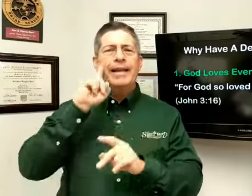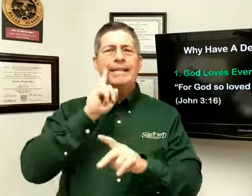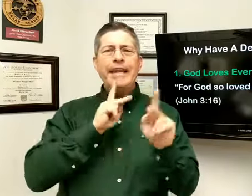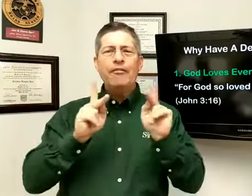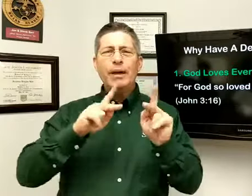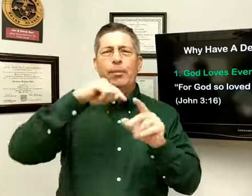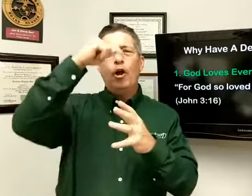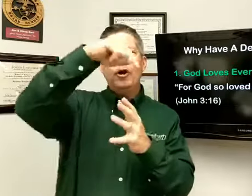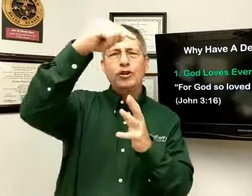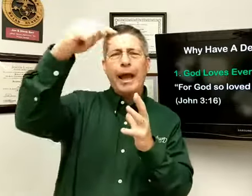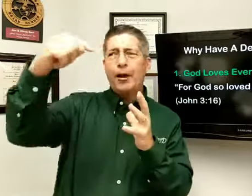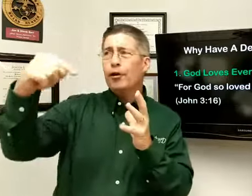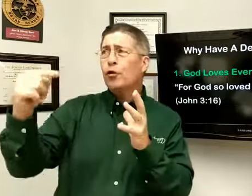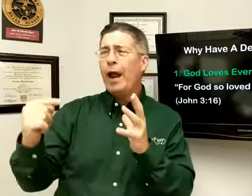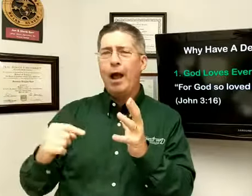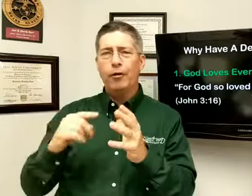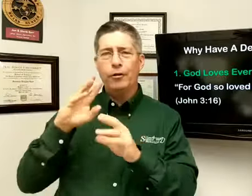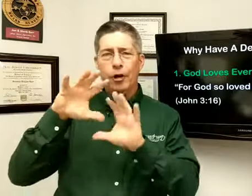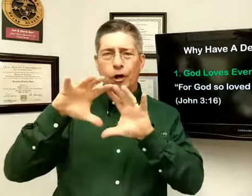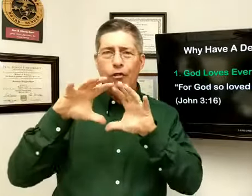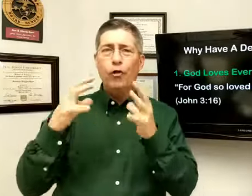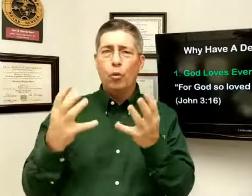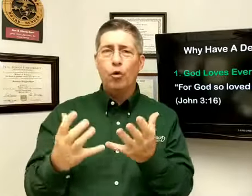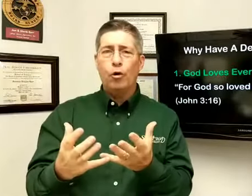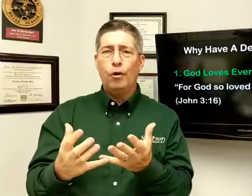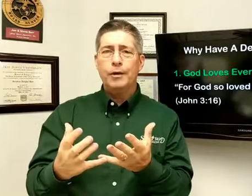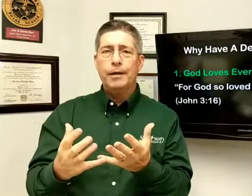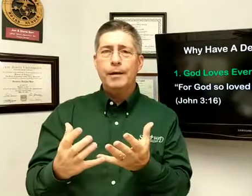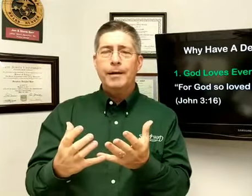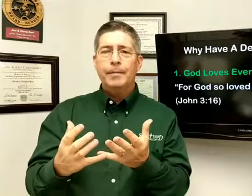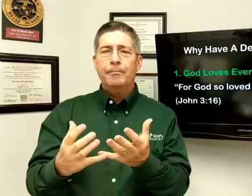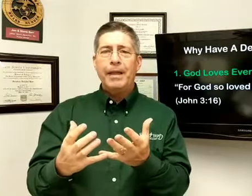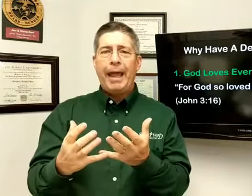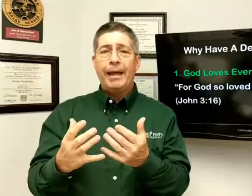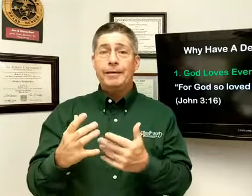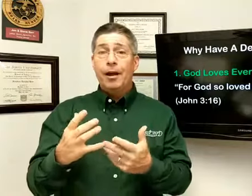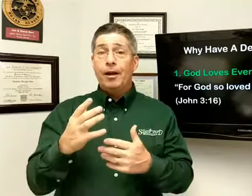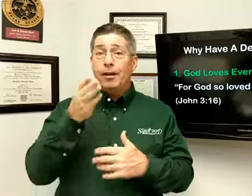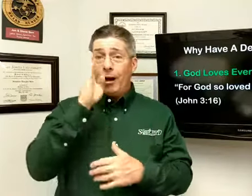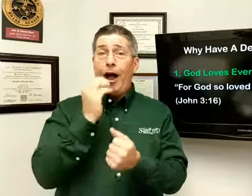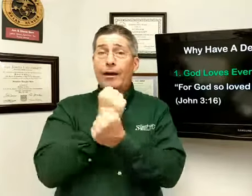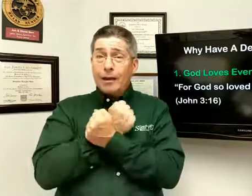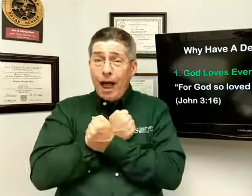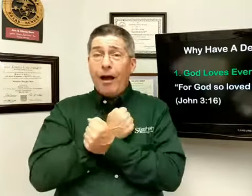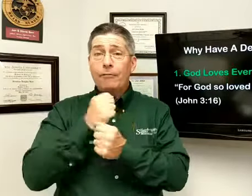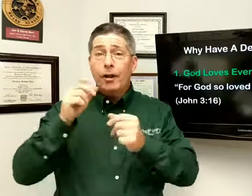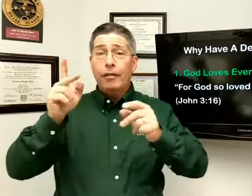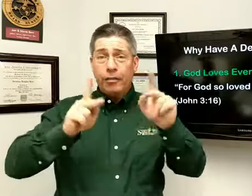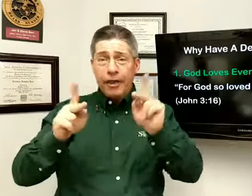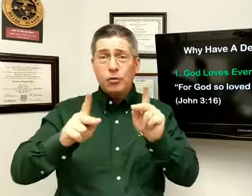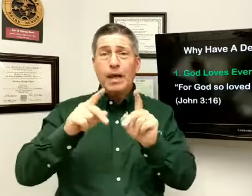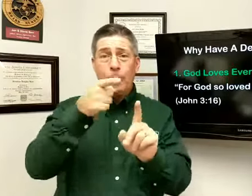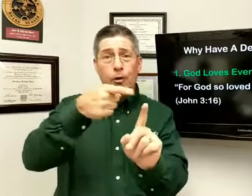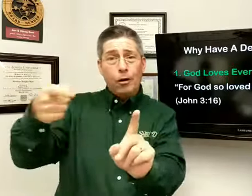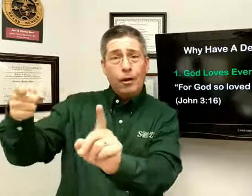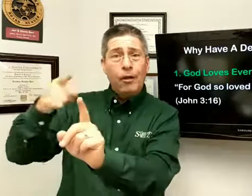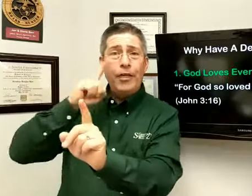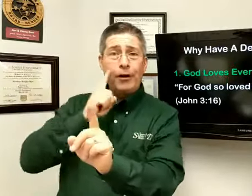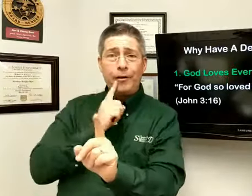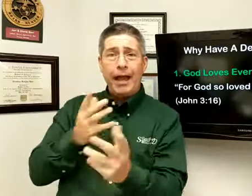Deaf people are scattered around the world. And God loved these people that are deaf.